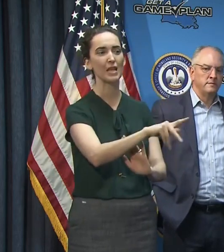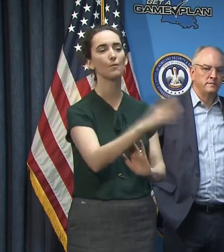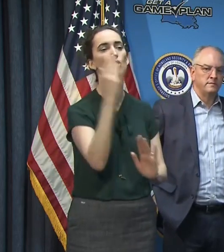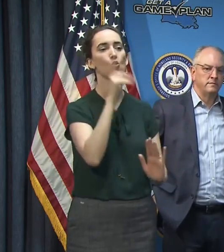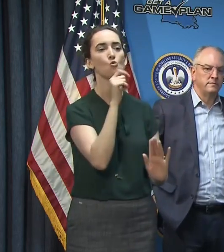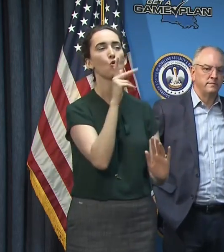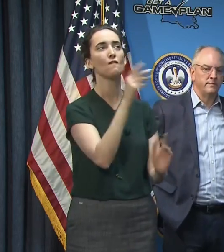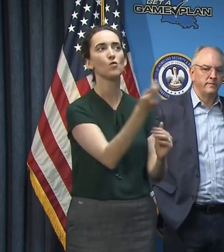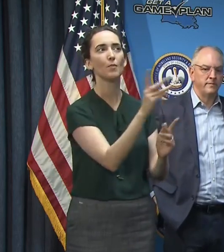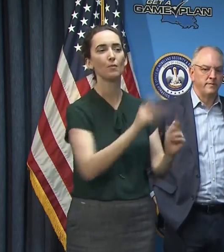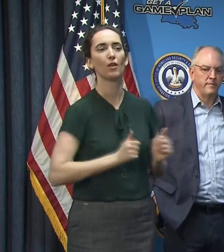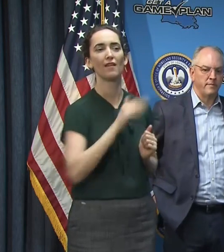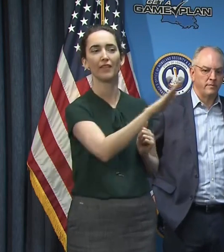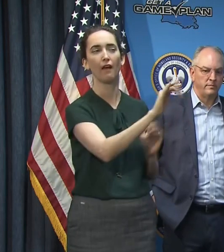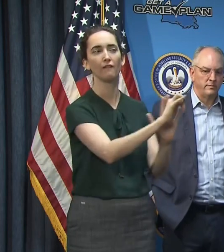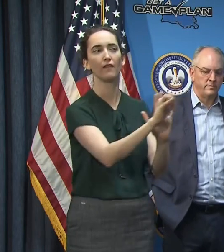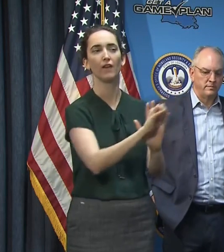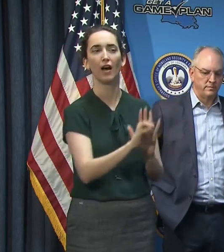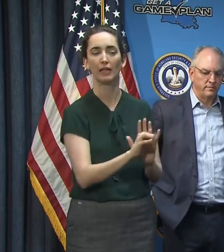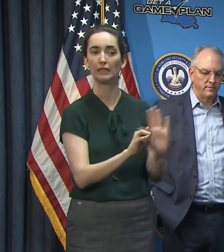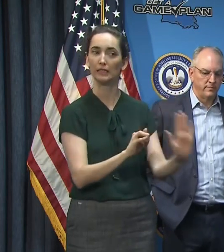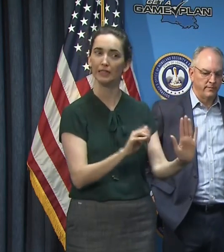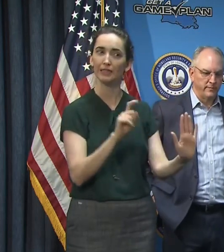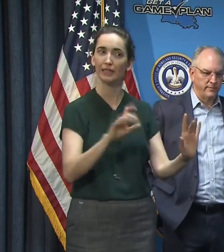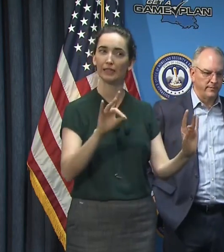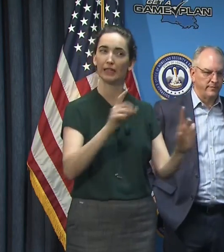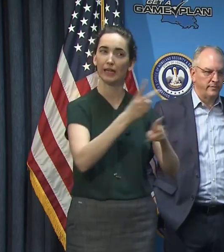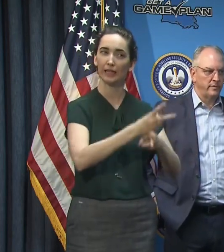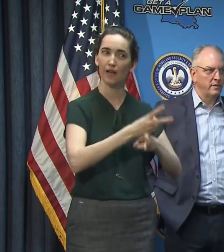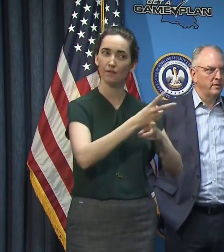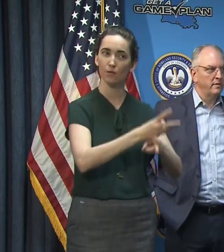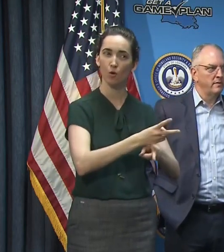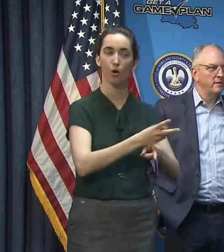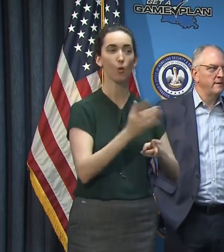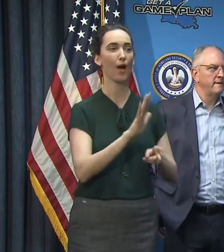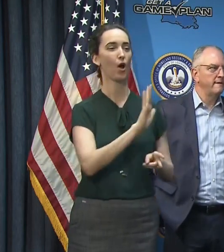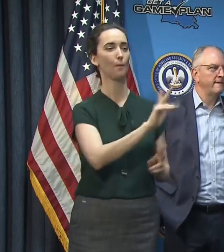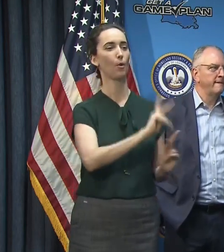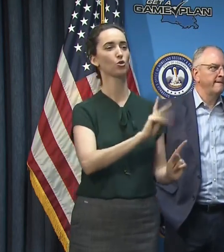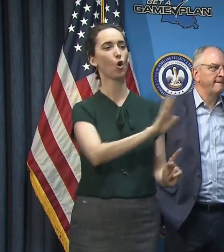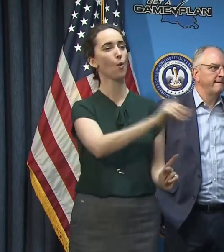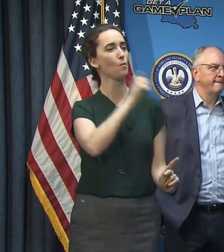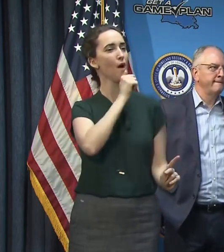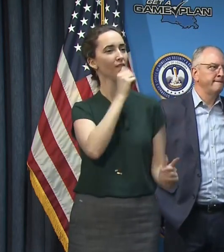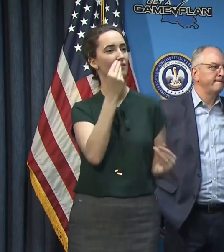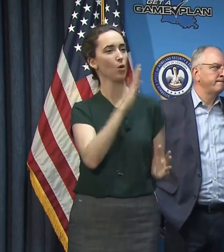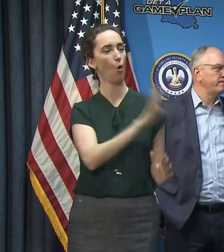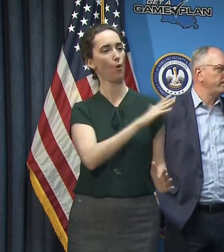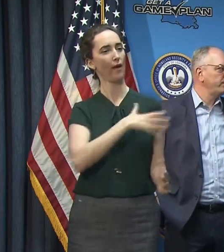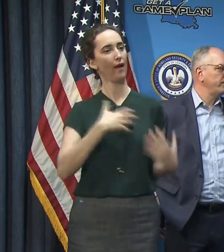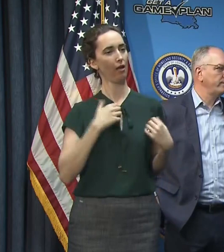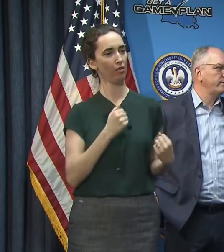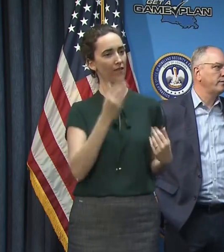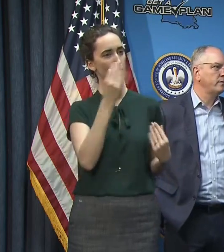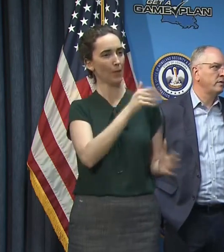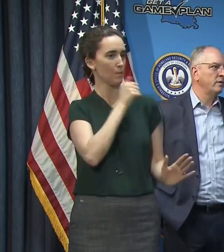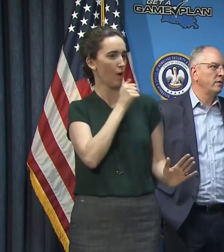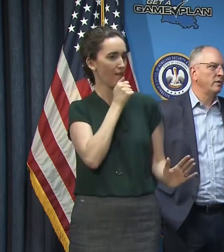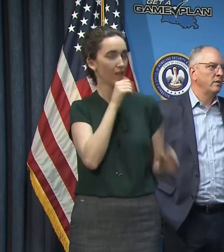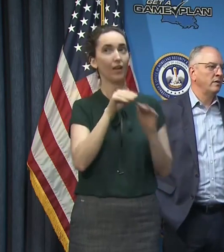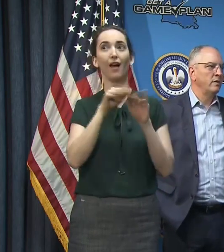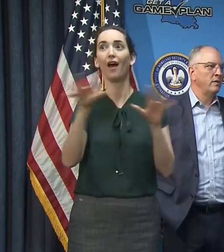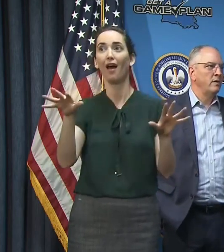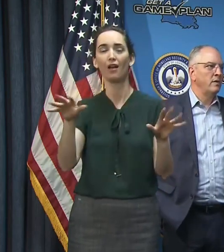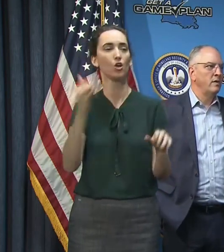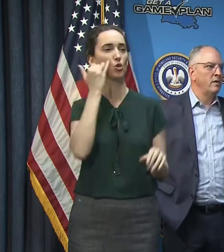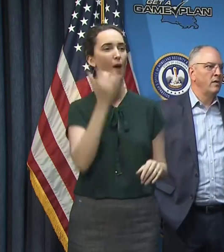very, uh, careful about. This is, this is still, uh, personal health information. And so, when we start to get to details where we've got one